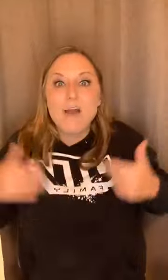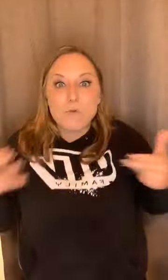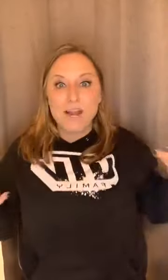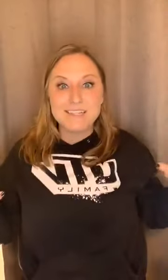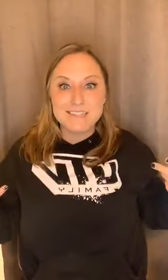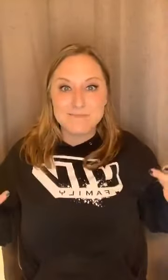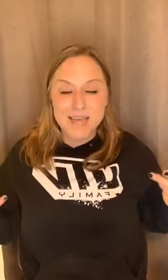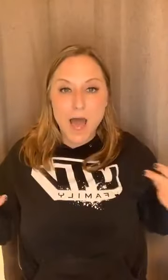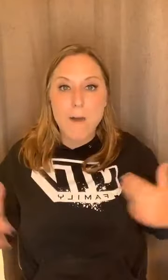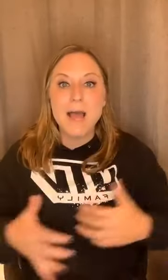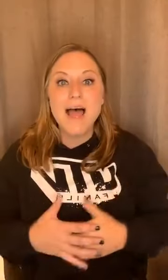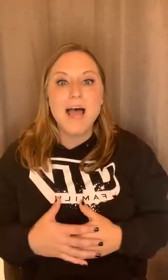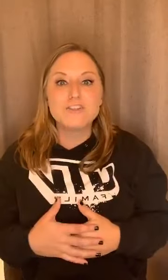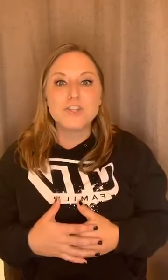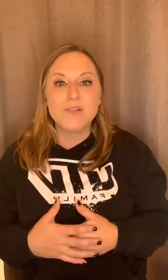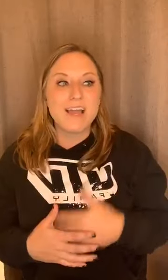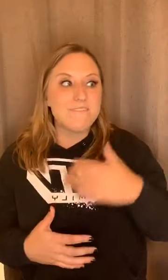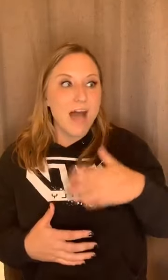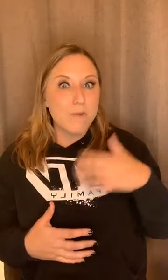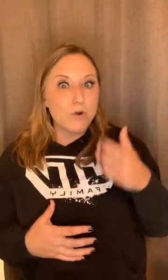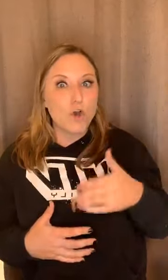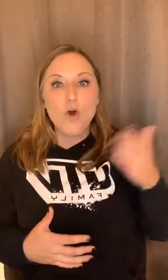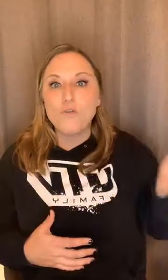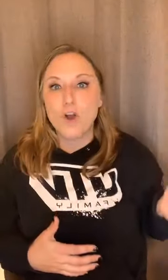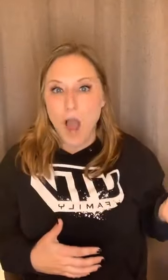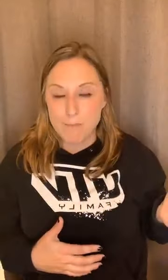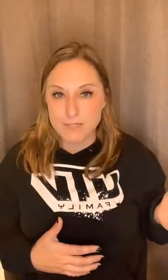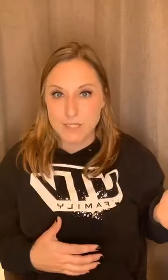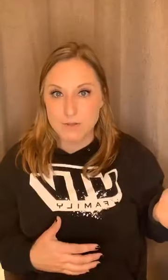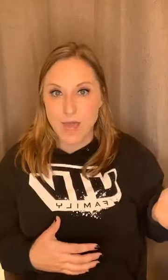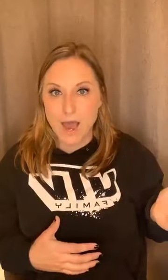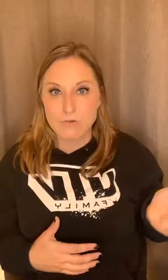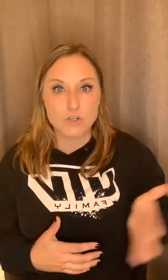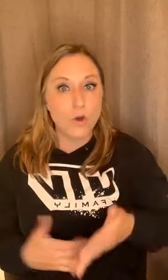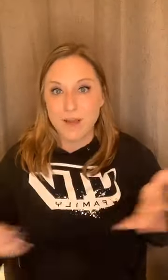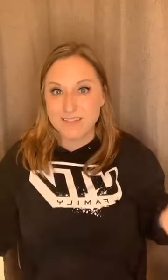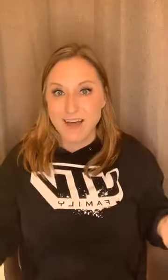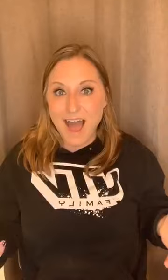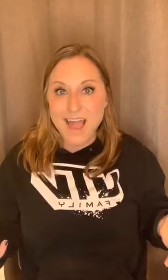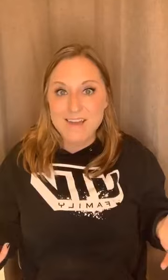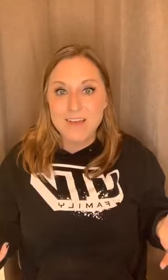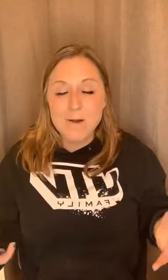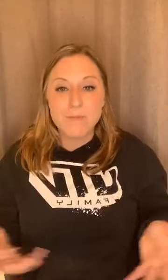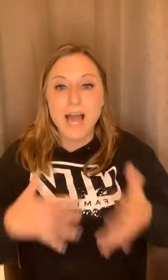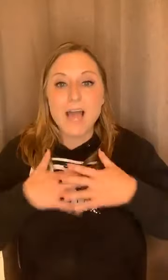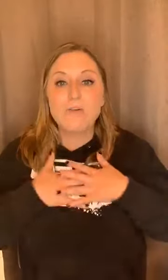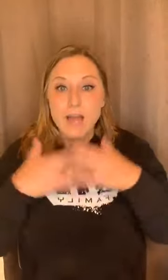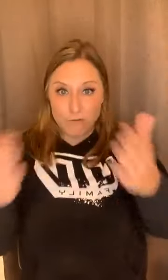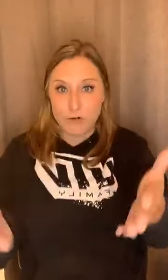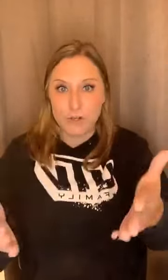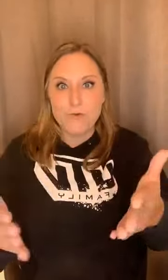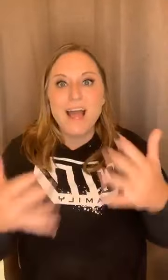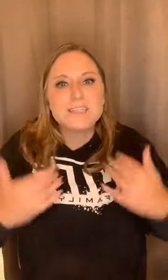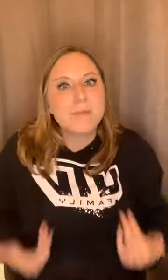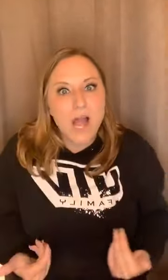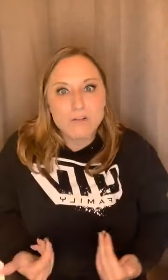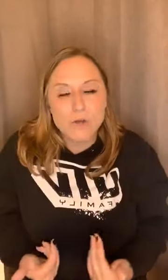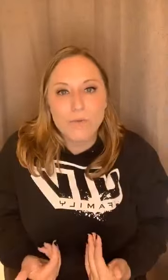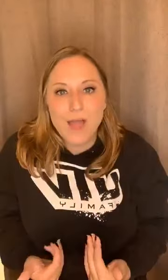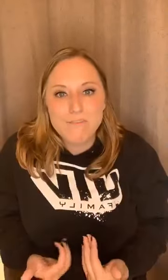raises me up. And so like, if I were to go for a couple of days without going live, like I go live for you guys, but I also go live for